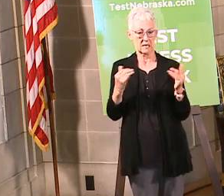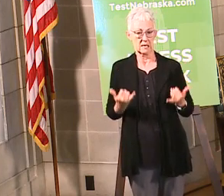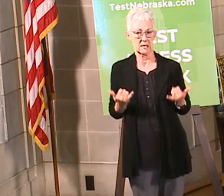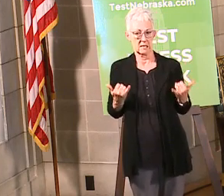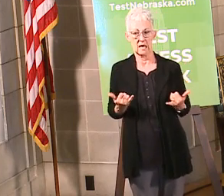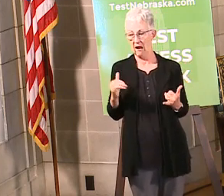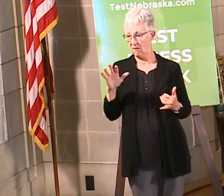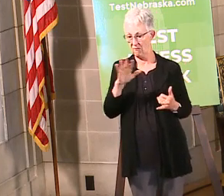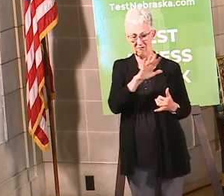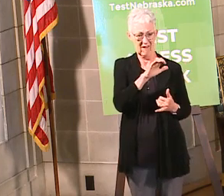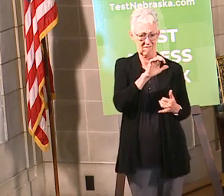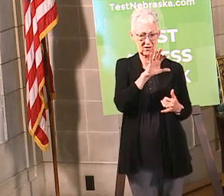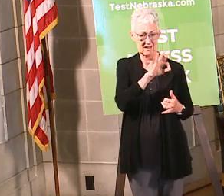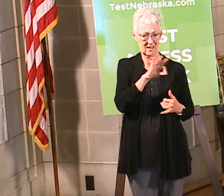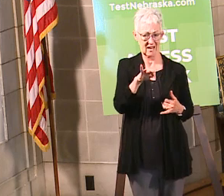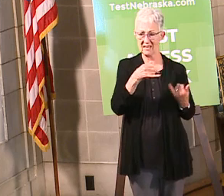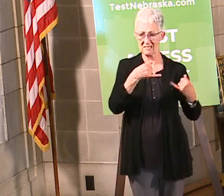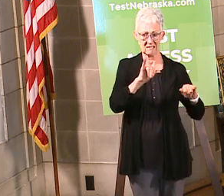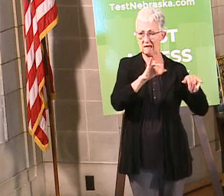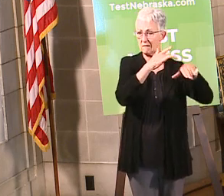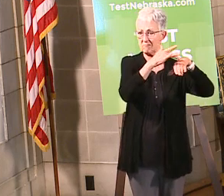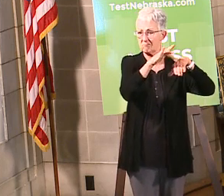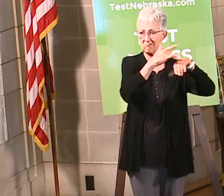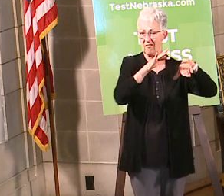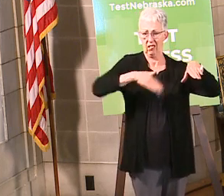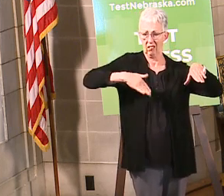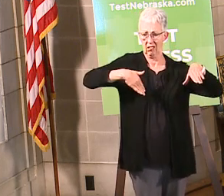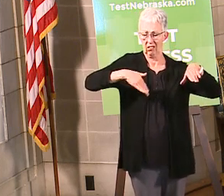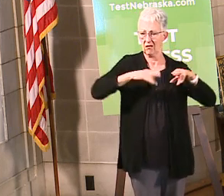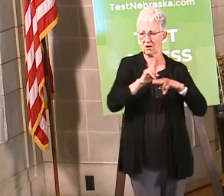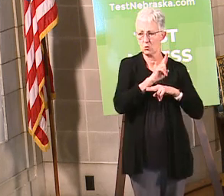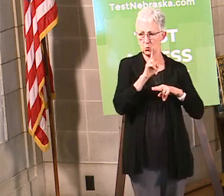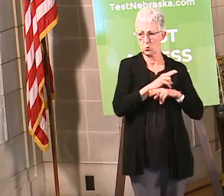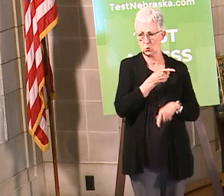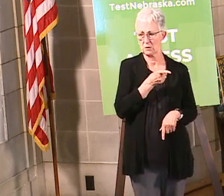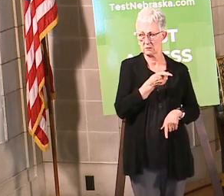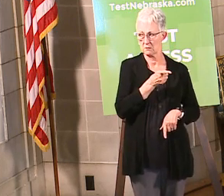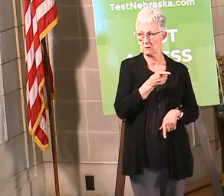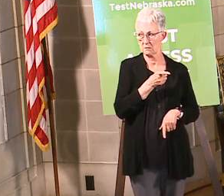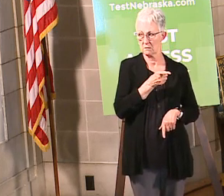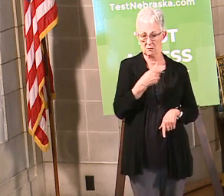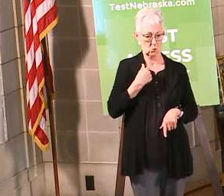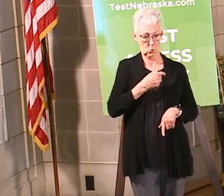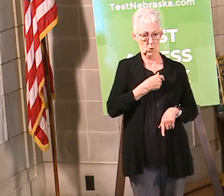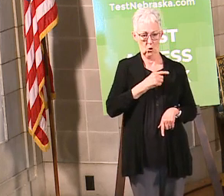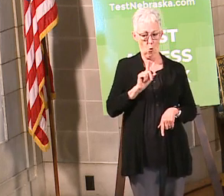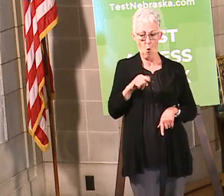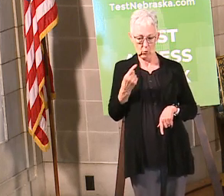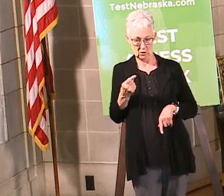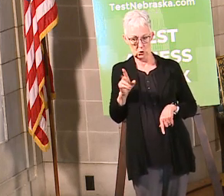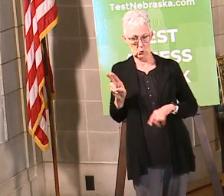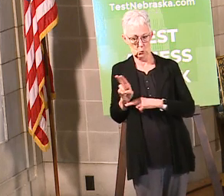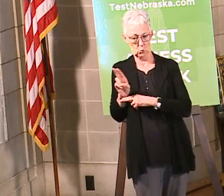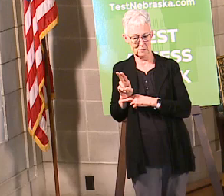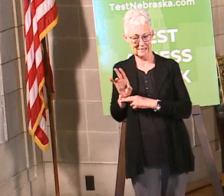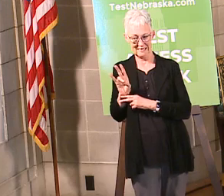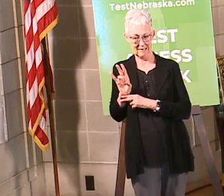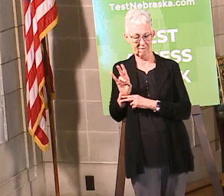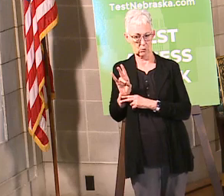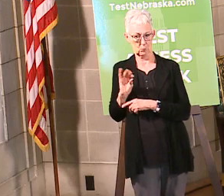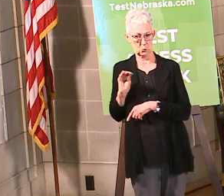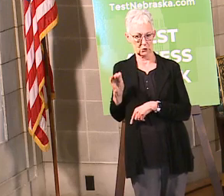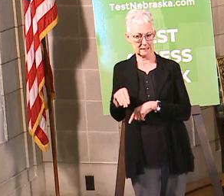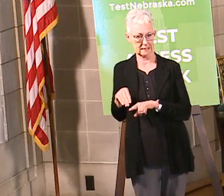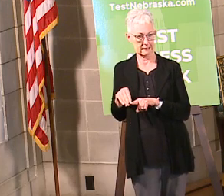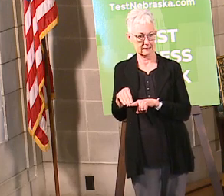ventilators are available for use only seven percent of ventilators in the state of nebraska are used for covid